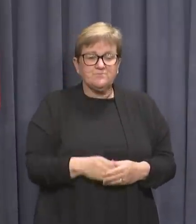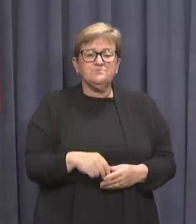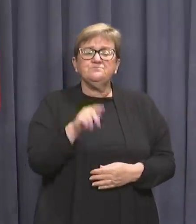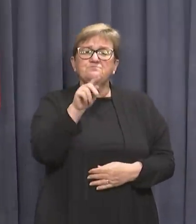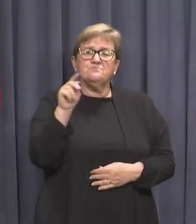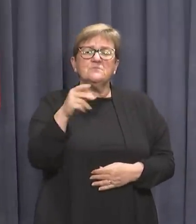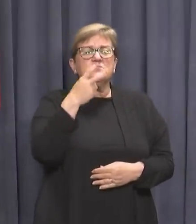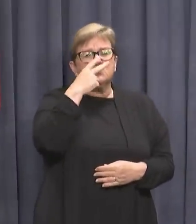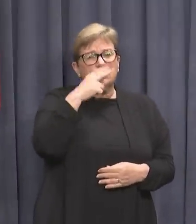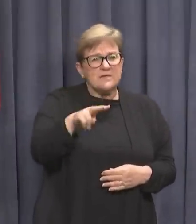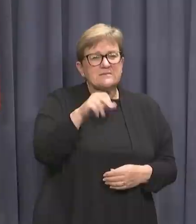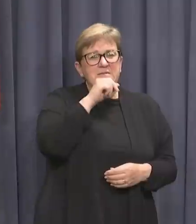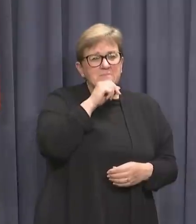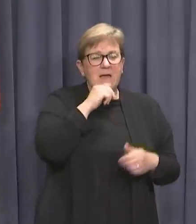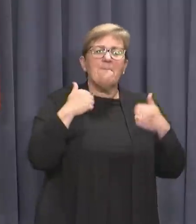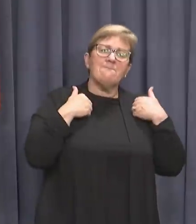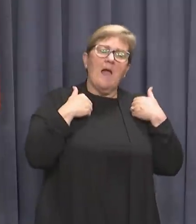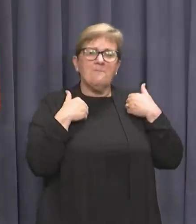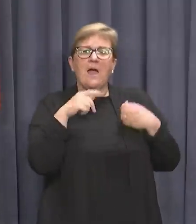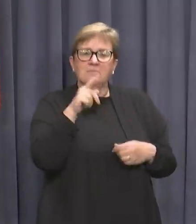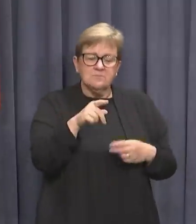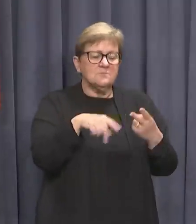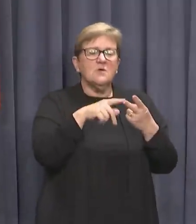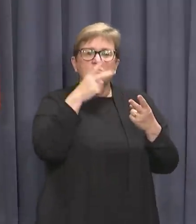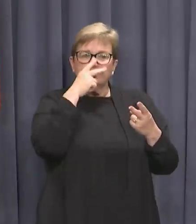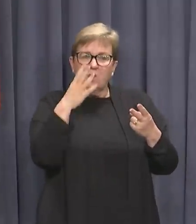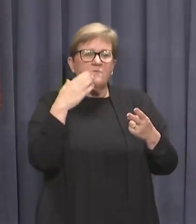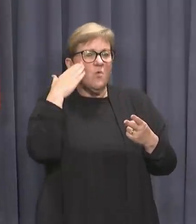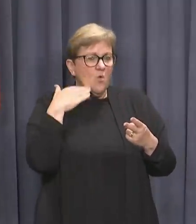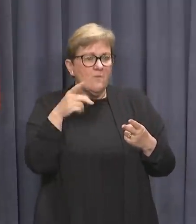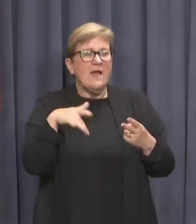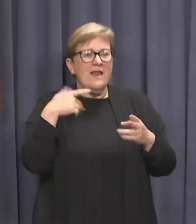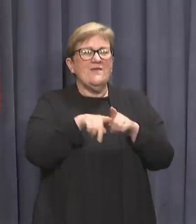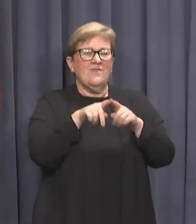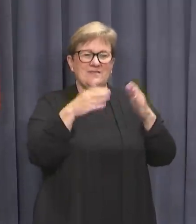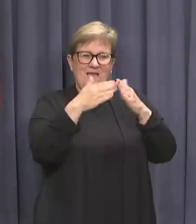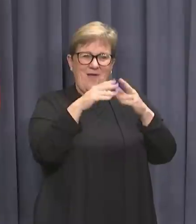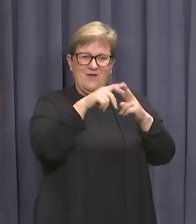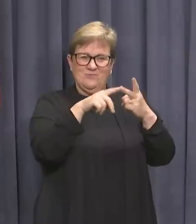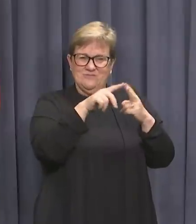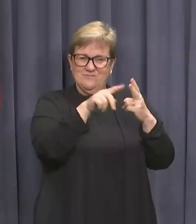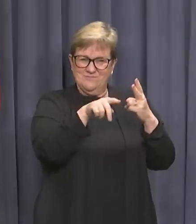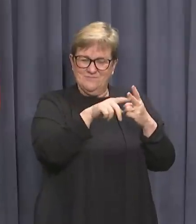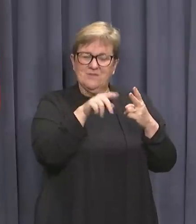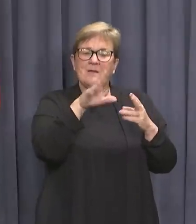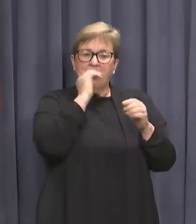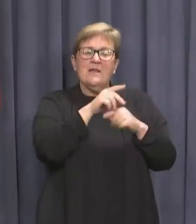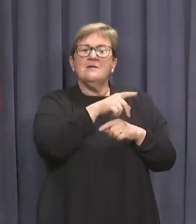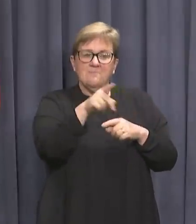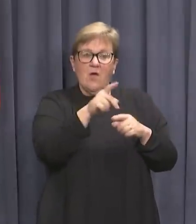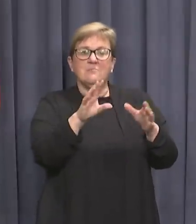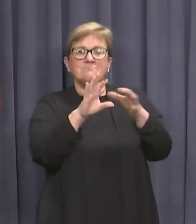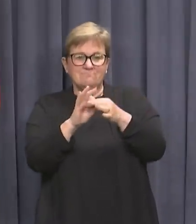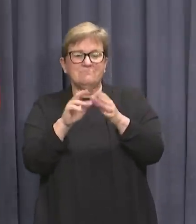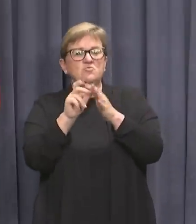cases are a 20-year-old male backpacker and a 24-year-old woman who lives in the same household. We believe they are linked to the